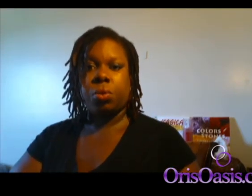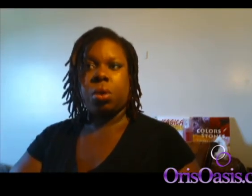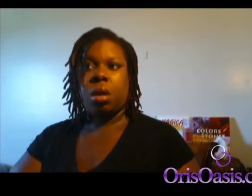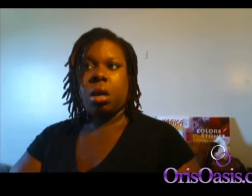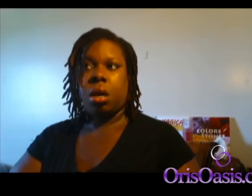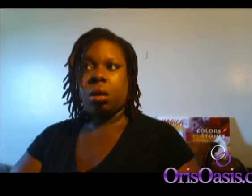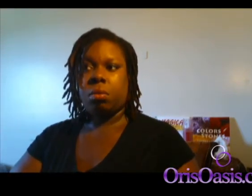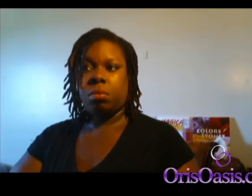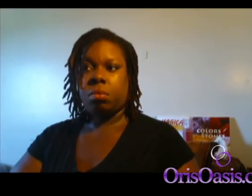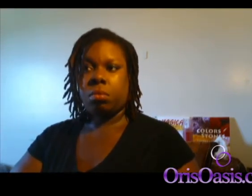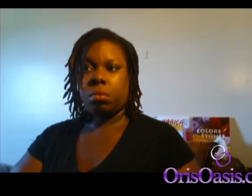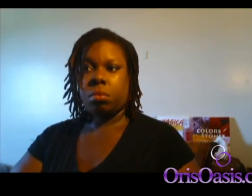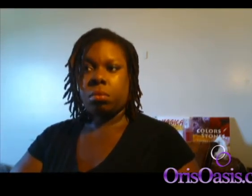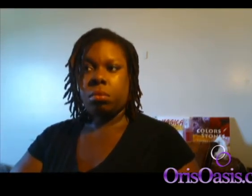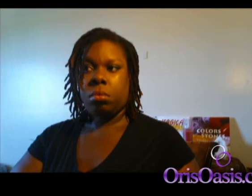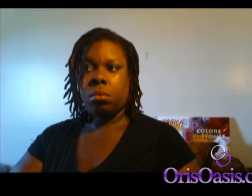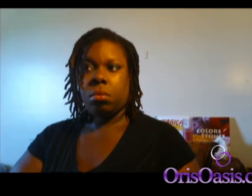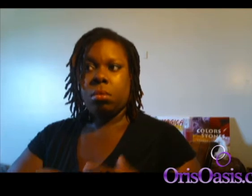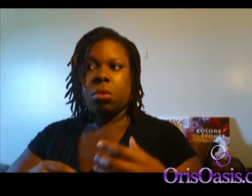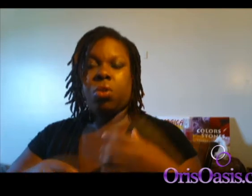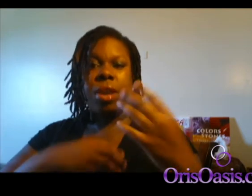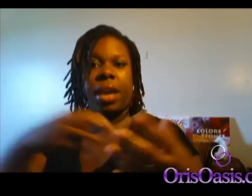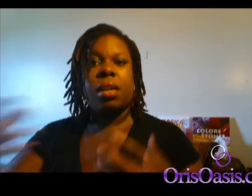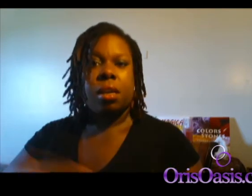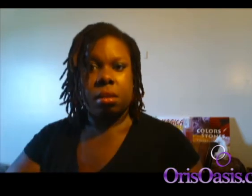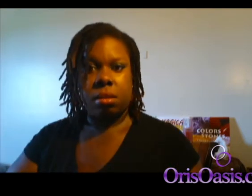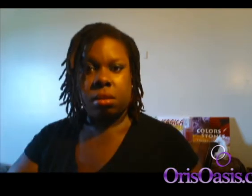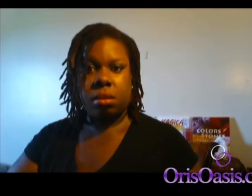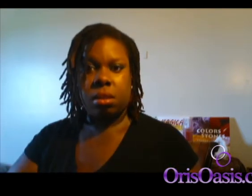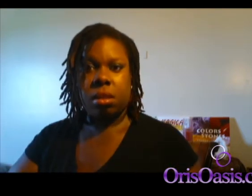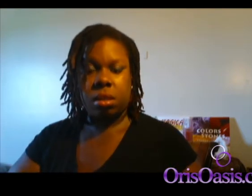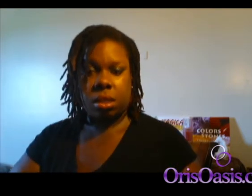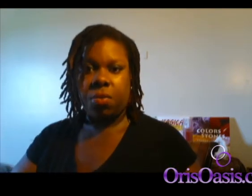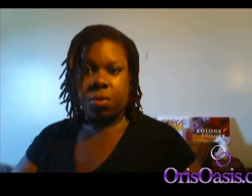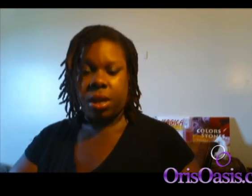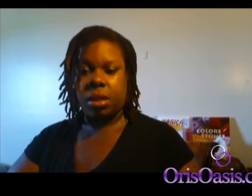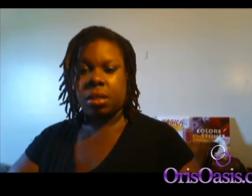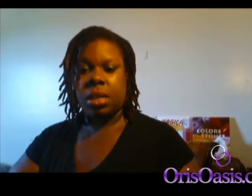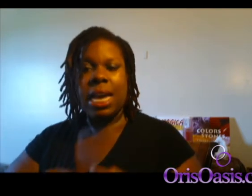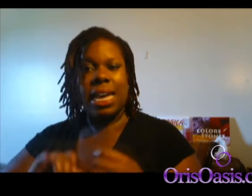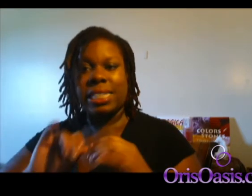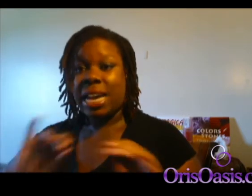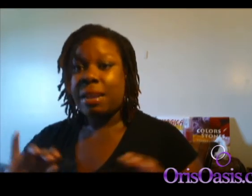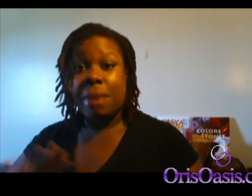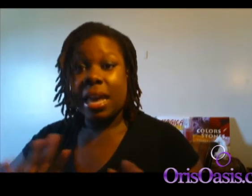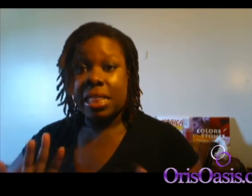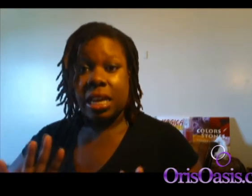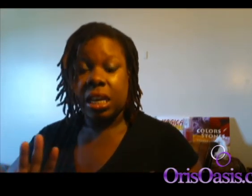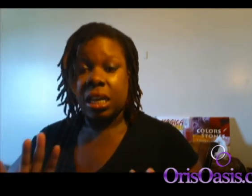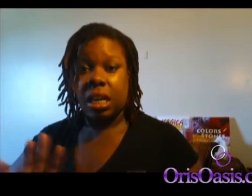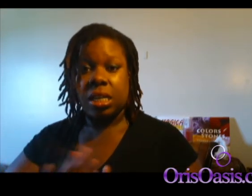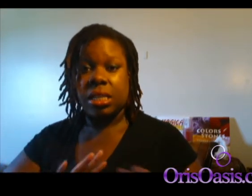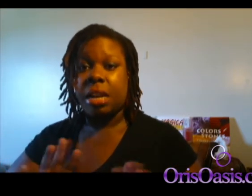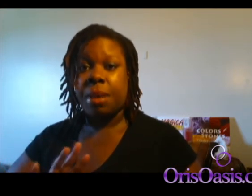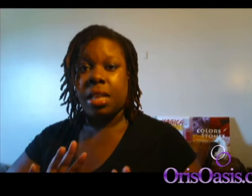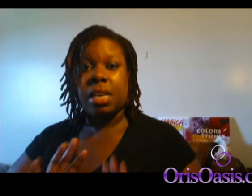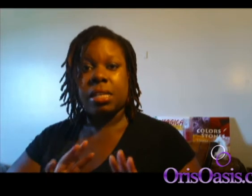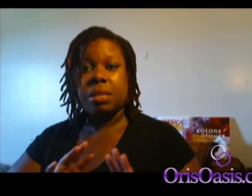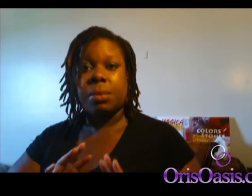creating stuff around us. It's not a bad thing. Again, it's not a bad thing because sometimes